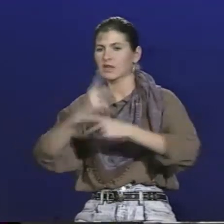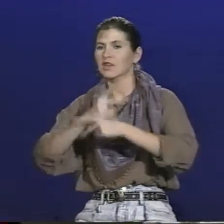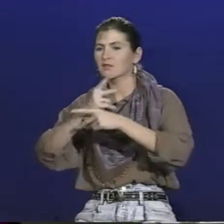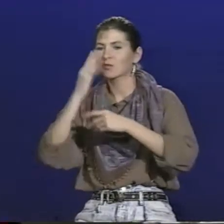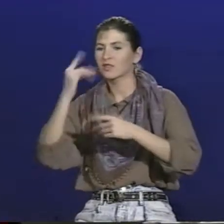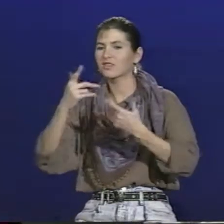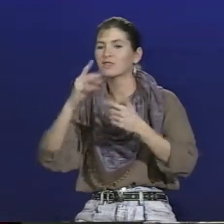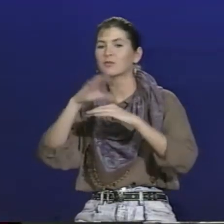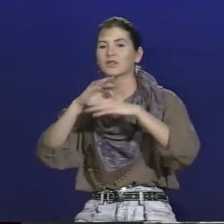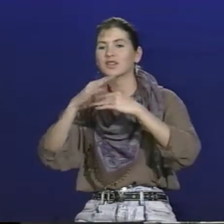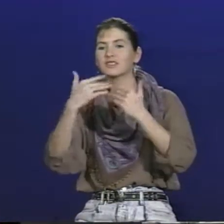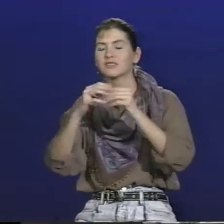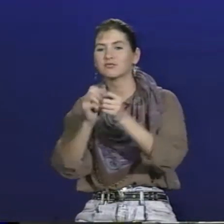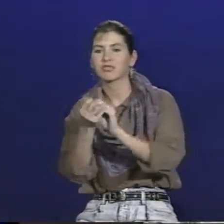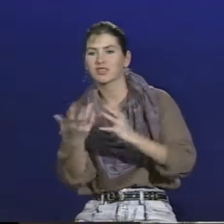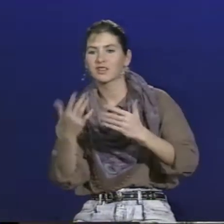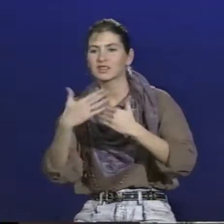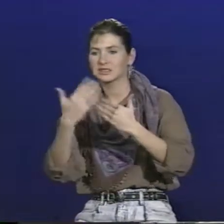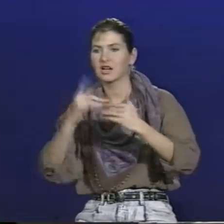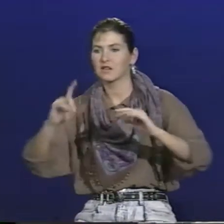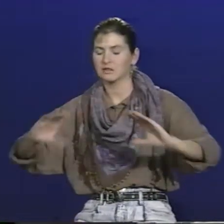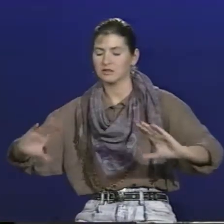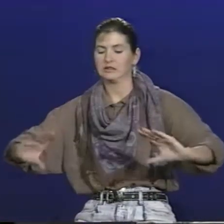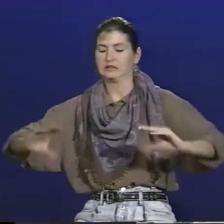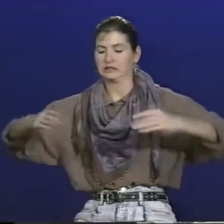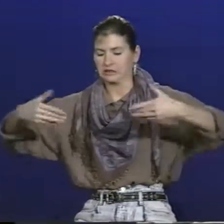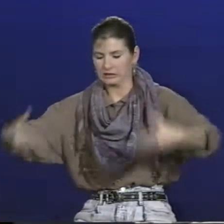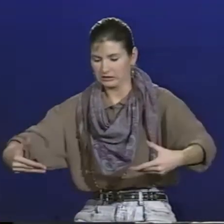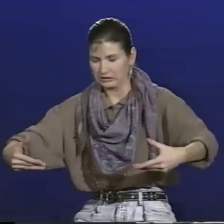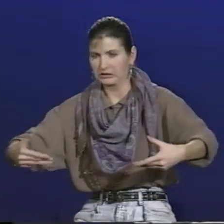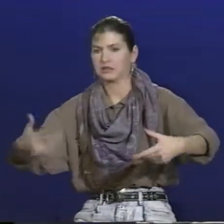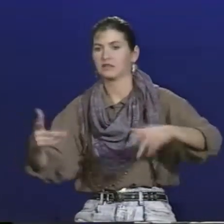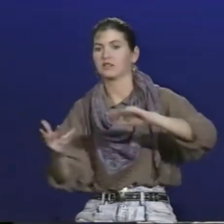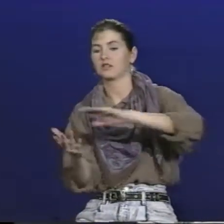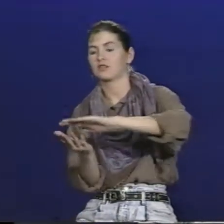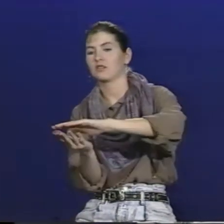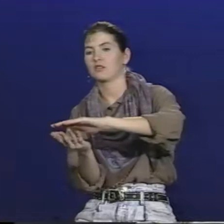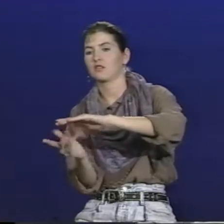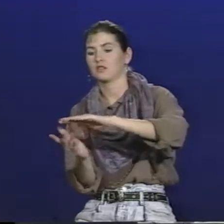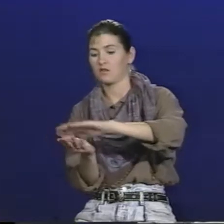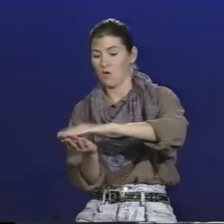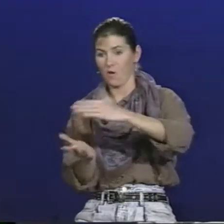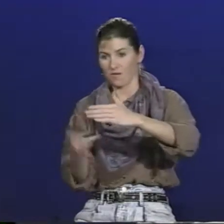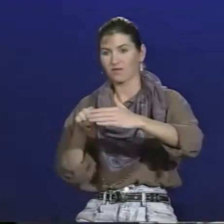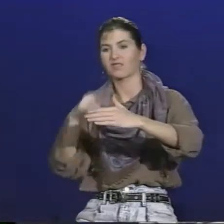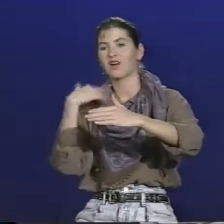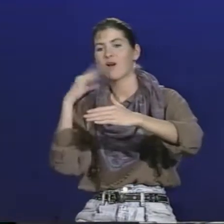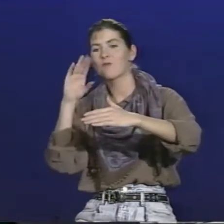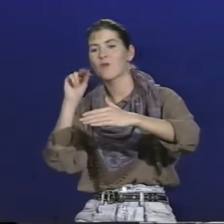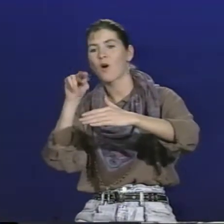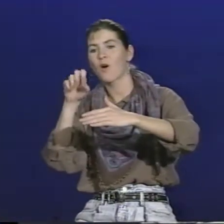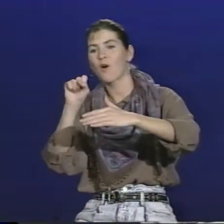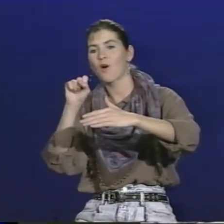a nice clean surface. Be very careful when turning the fish because it can easily fall apart at this point.